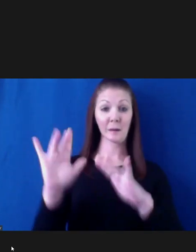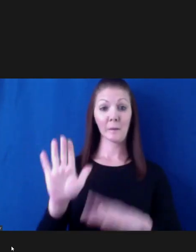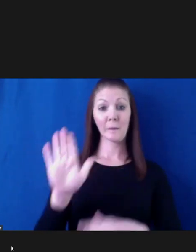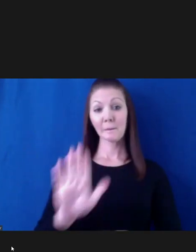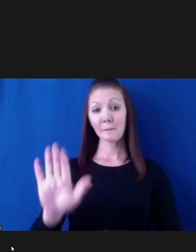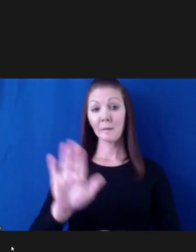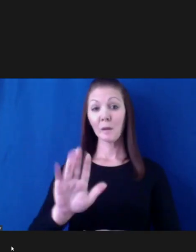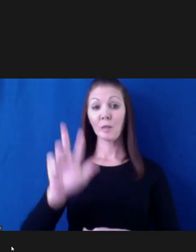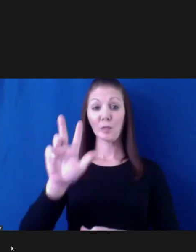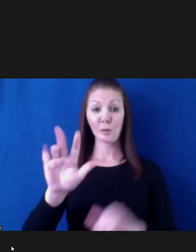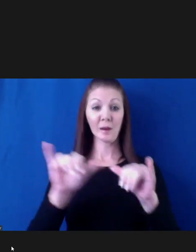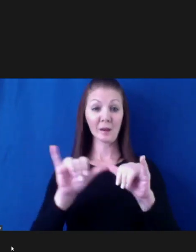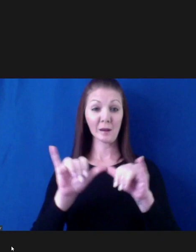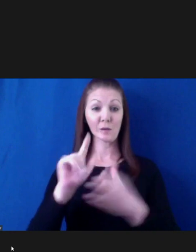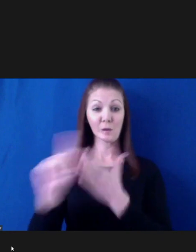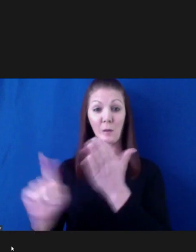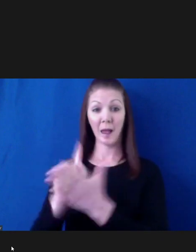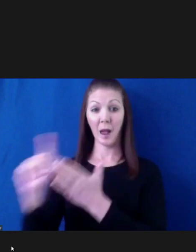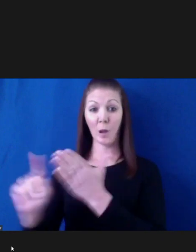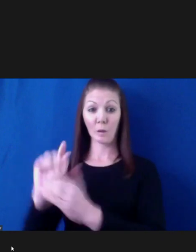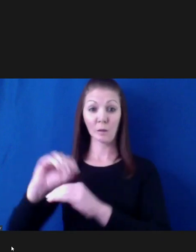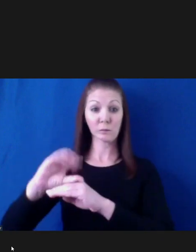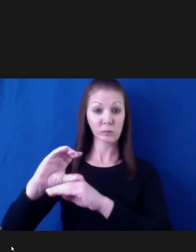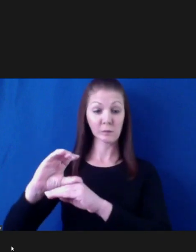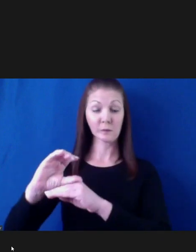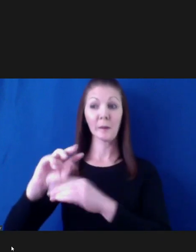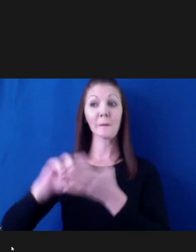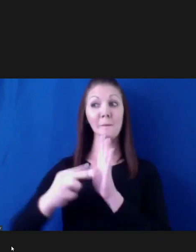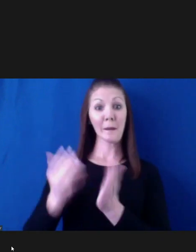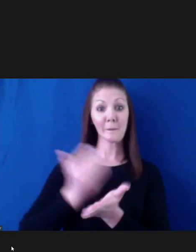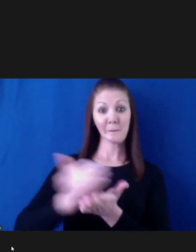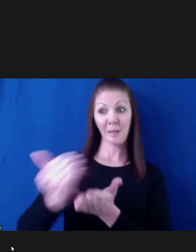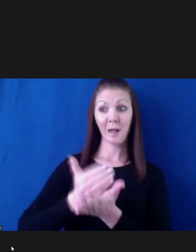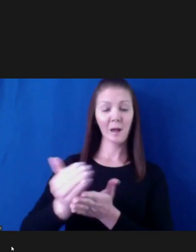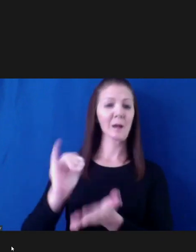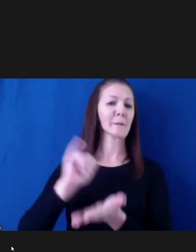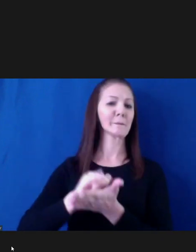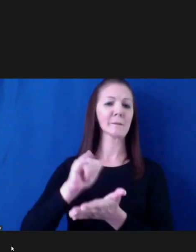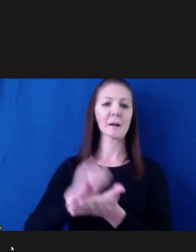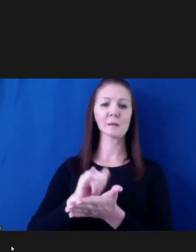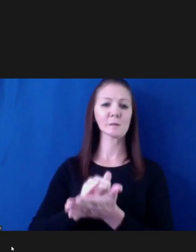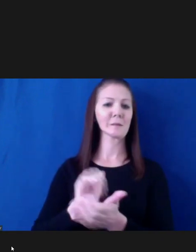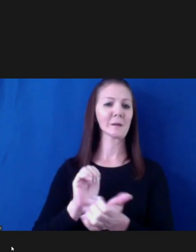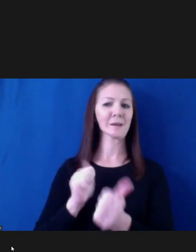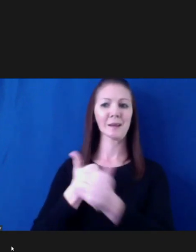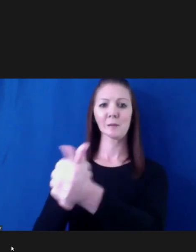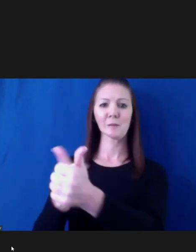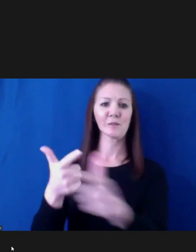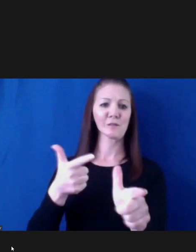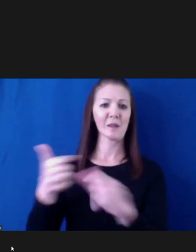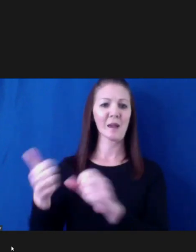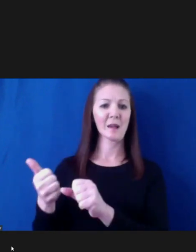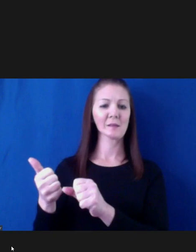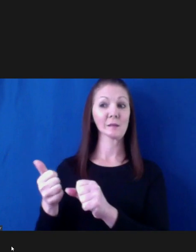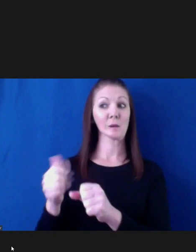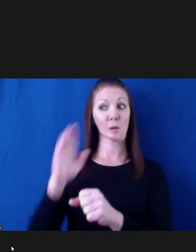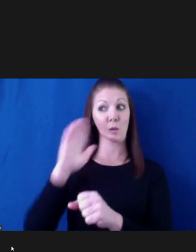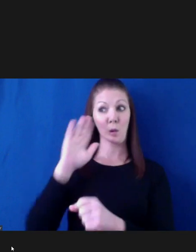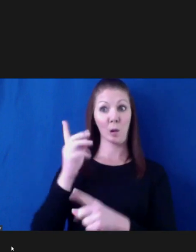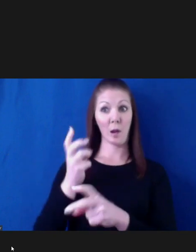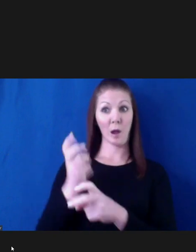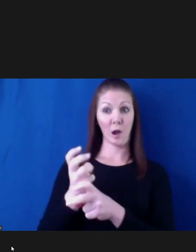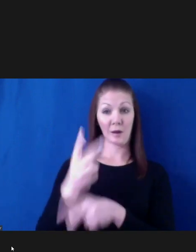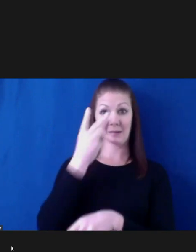come around fast enough to get that cleared. That creates a lot of hazardous conditions. That plus the low visibility.